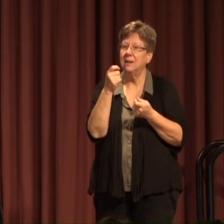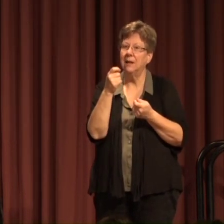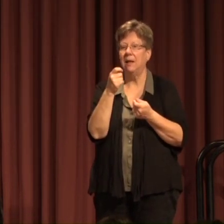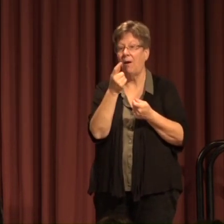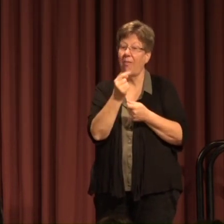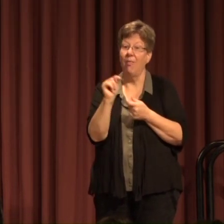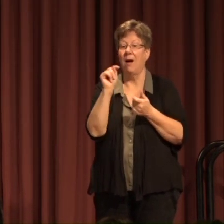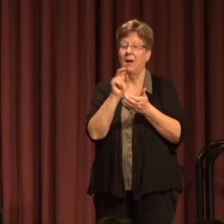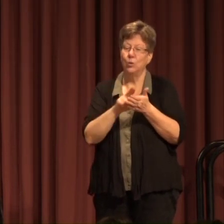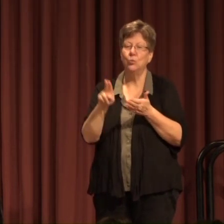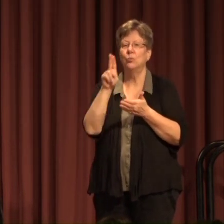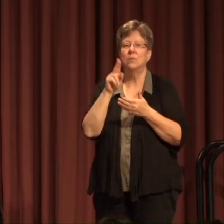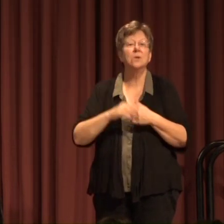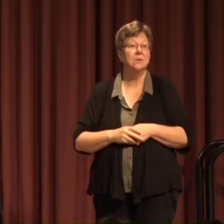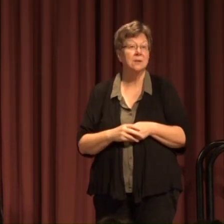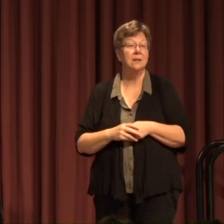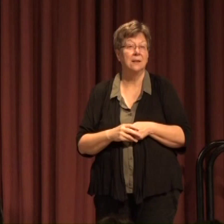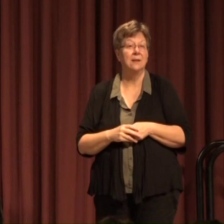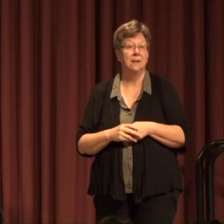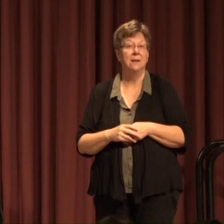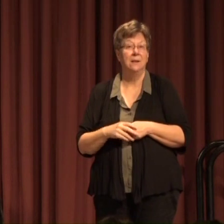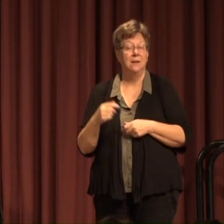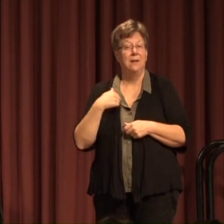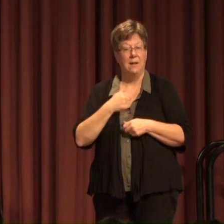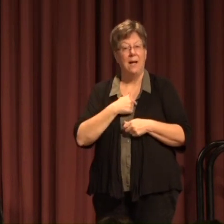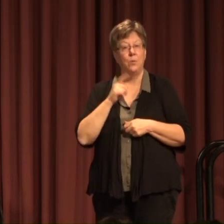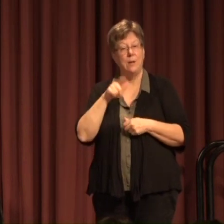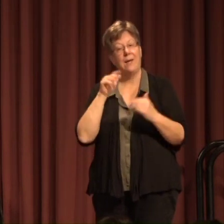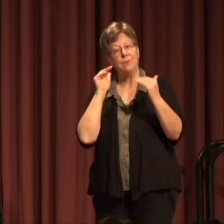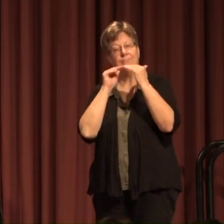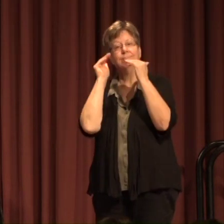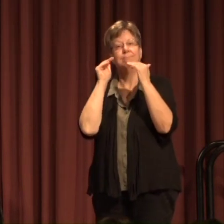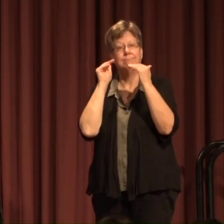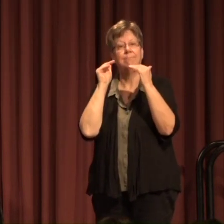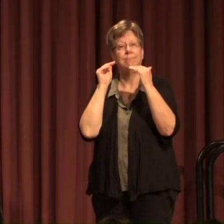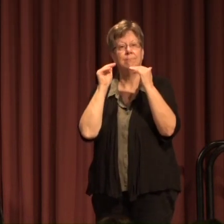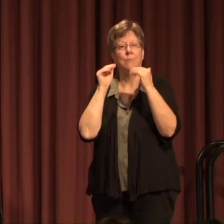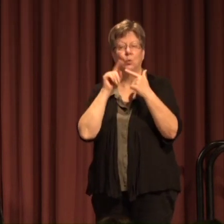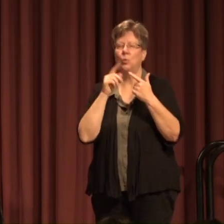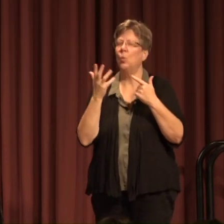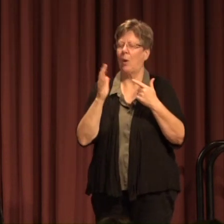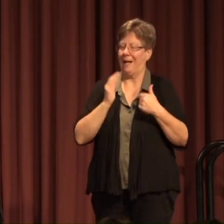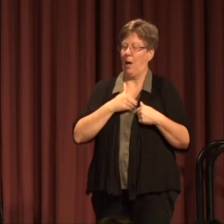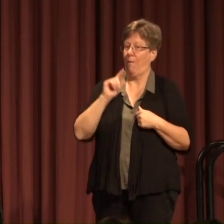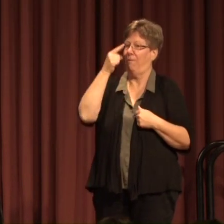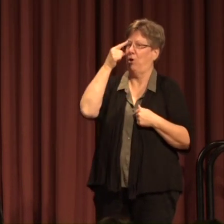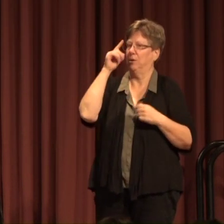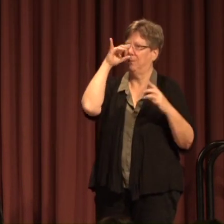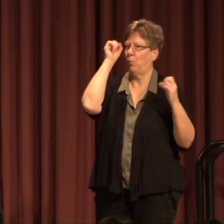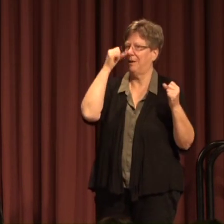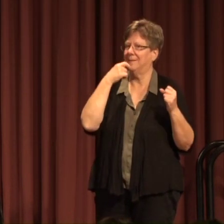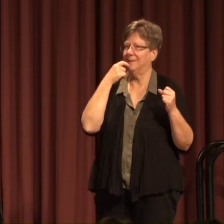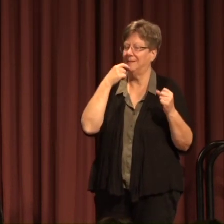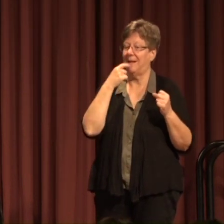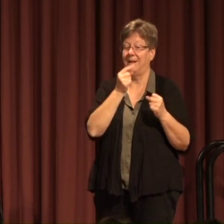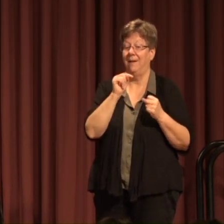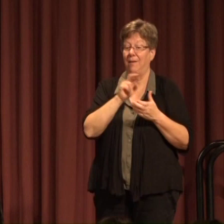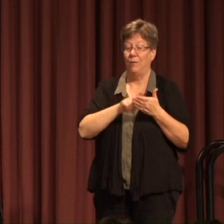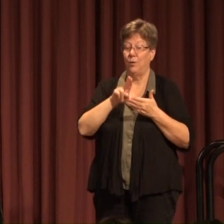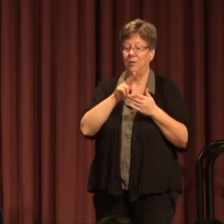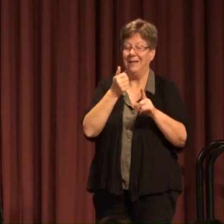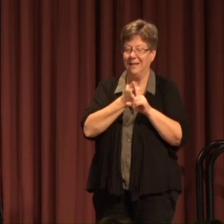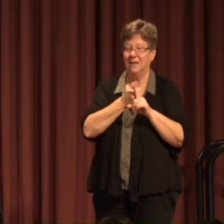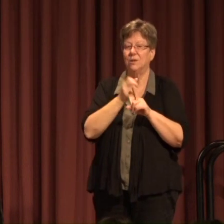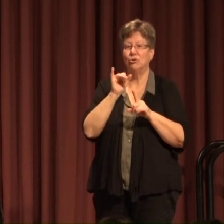university And that we live up to What our very first president said The university it